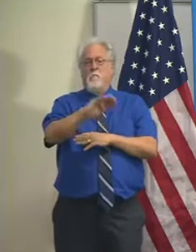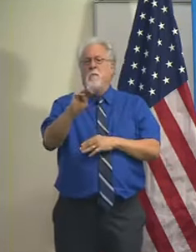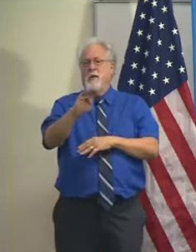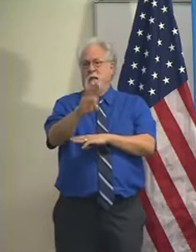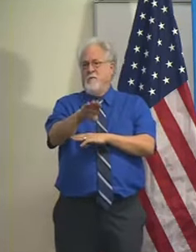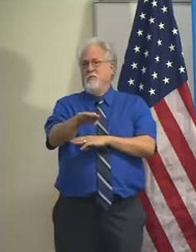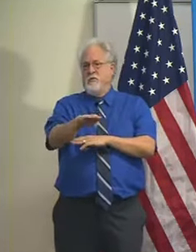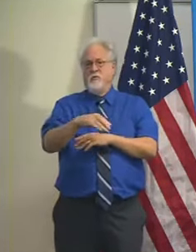be, it'll be Monday afternoon.